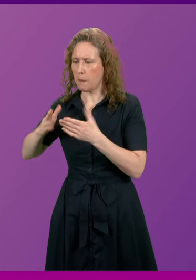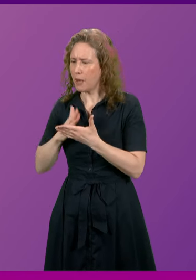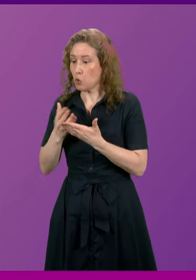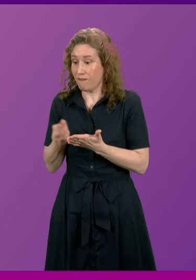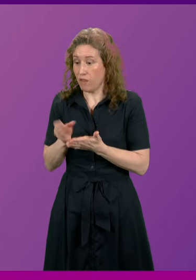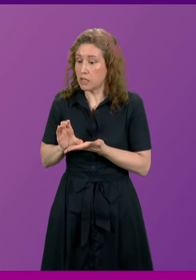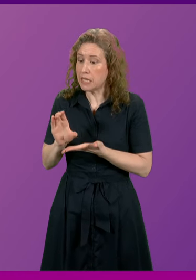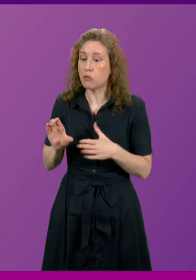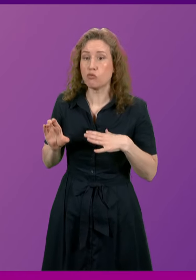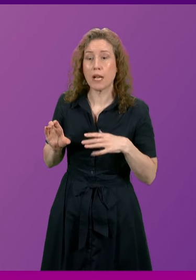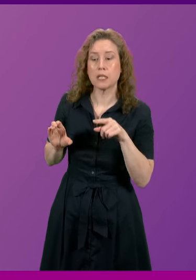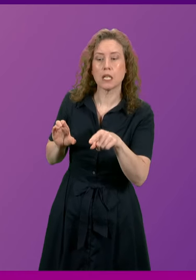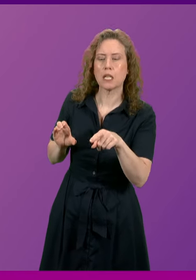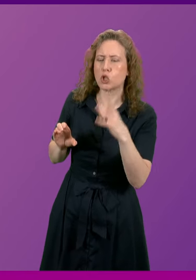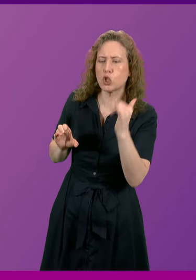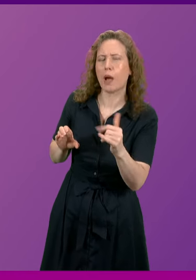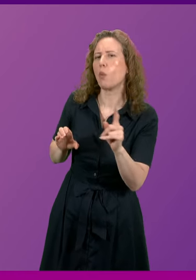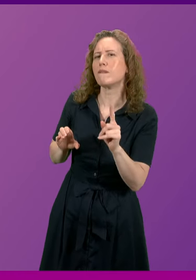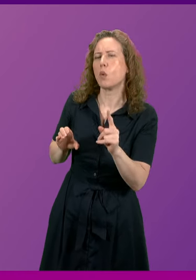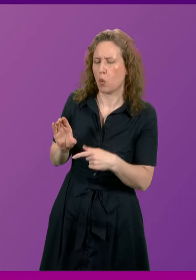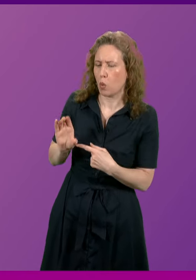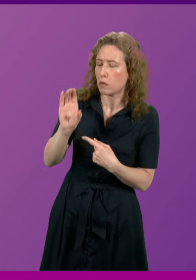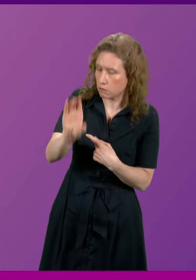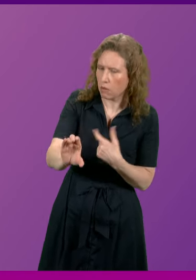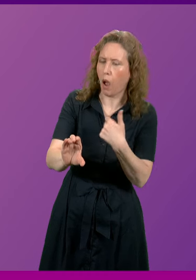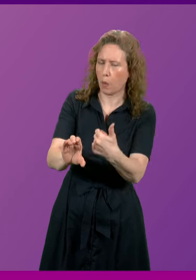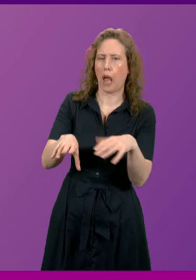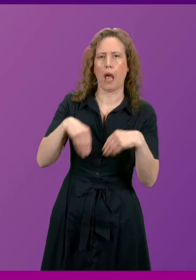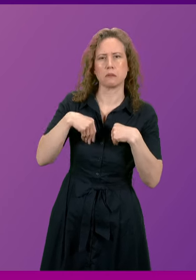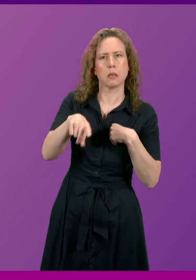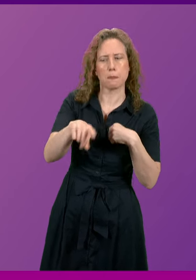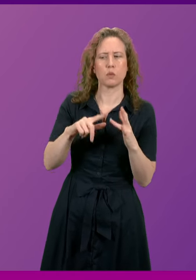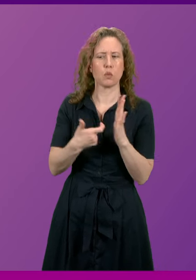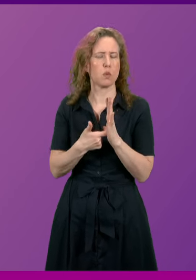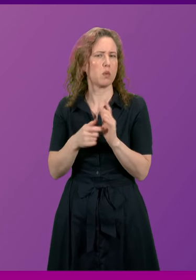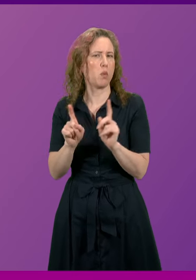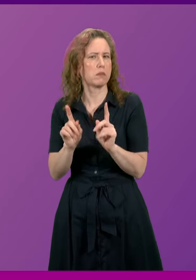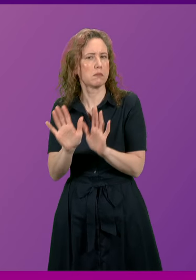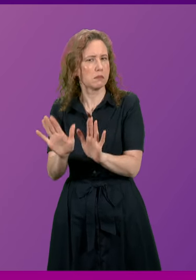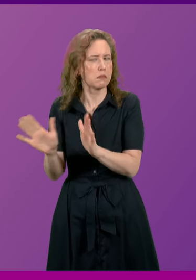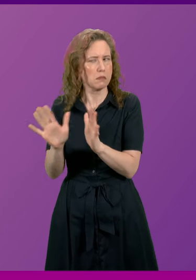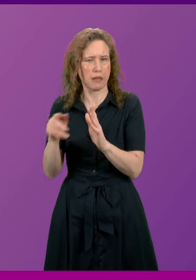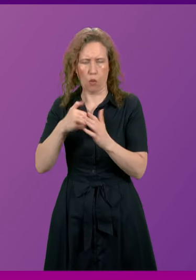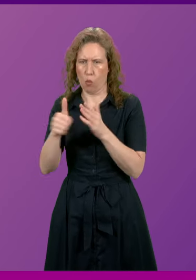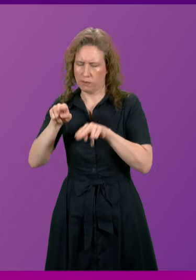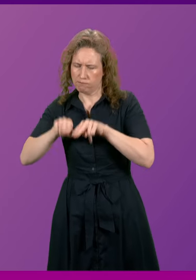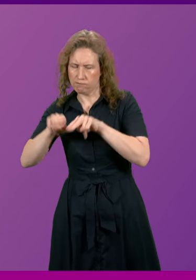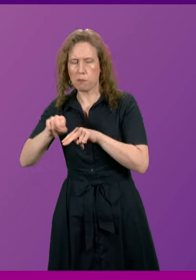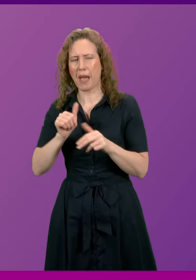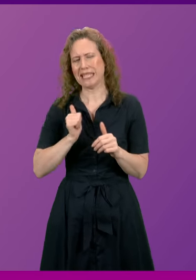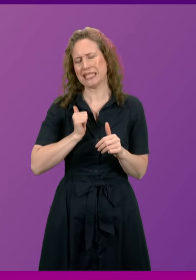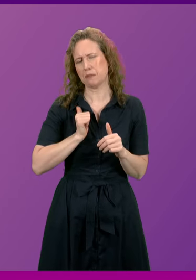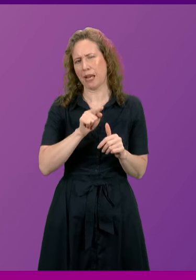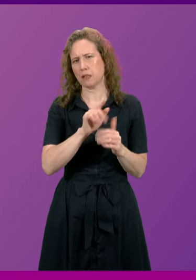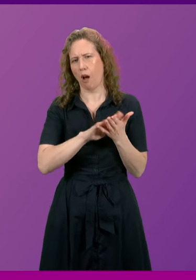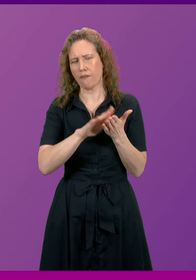funding provided is used only for the specific purpose for which it is intended. I suspect in Mr Harvey's question he wants